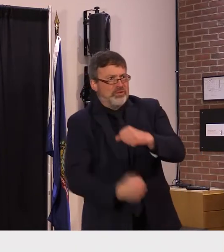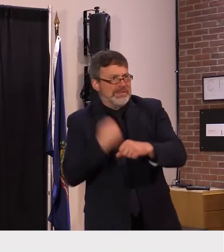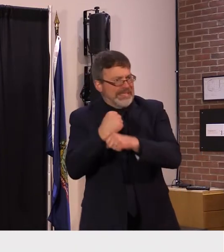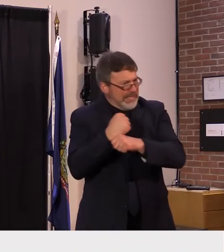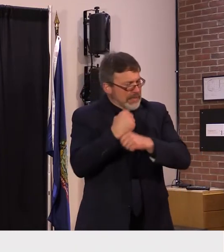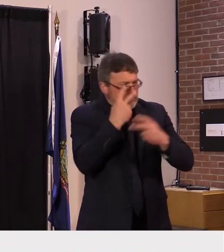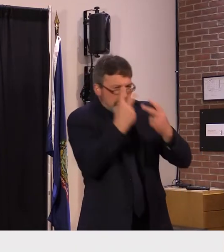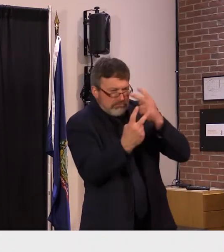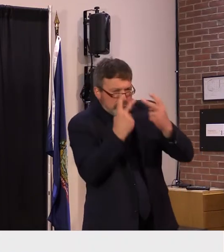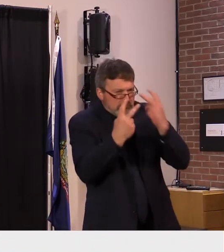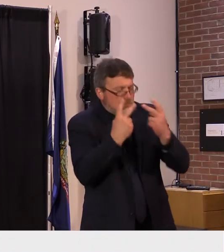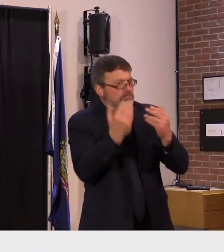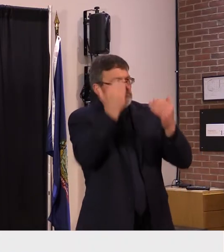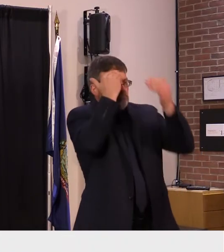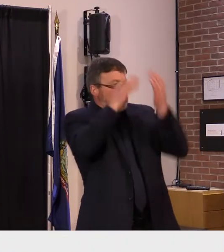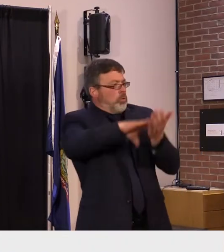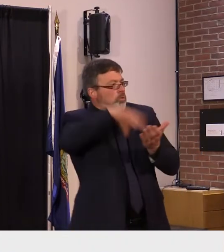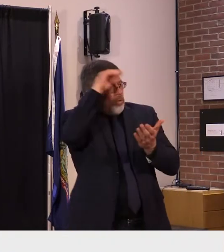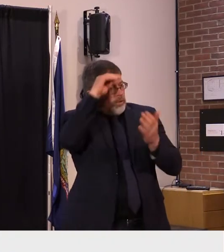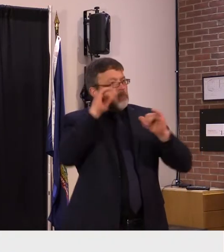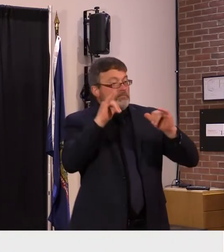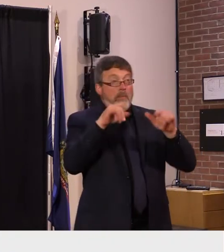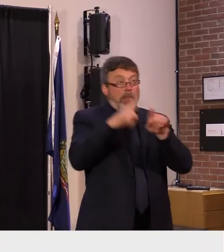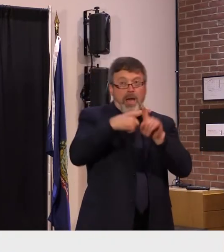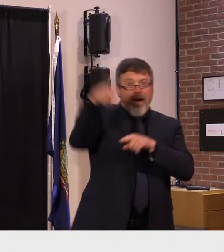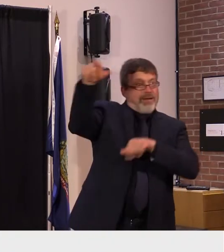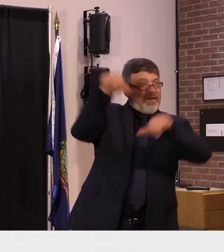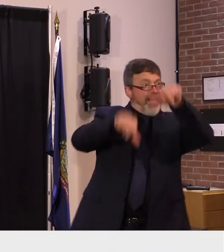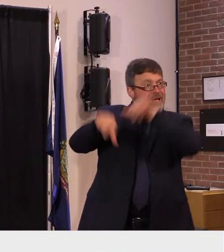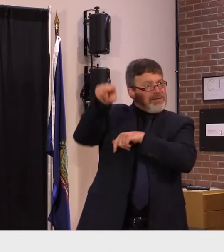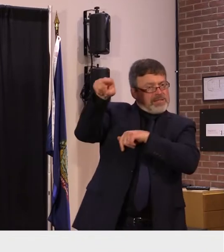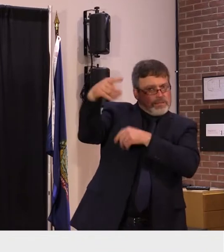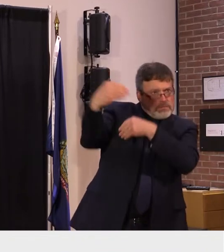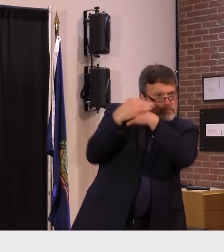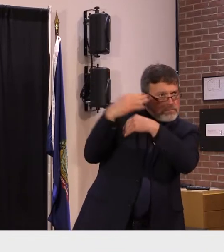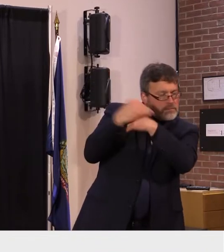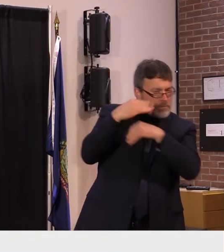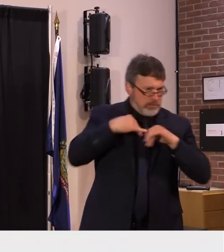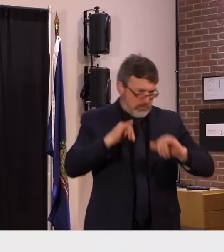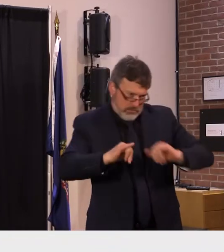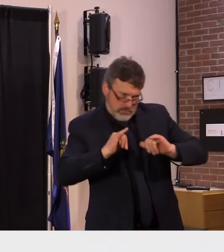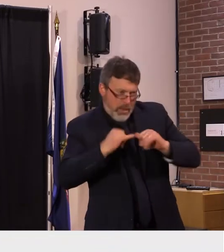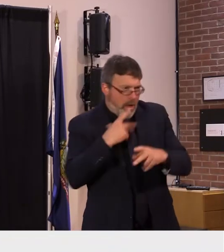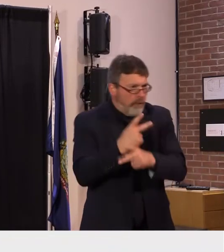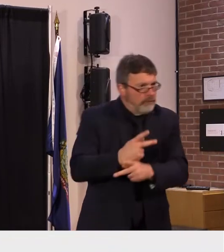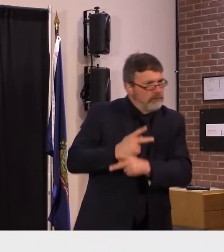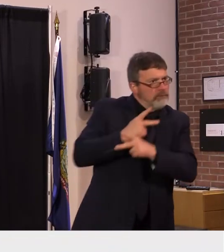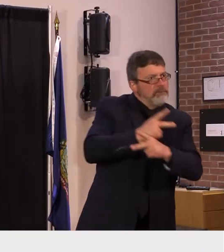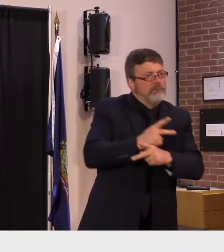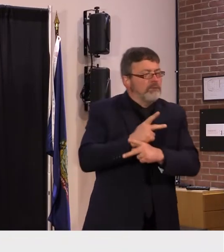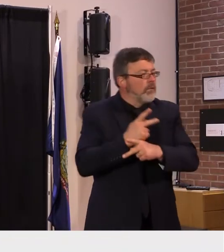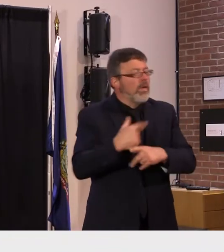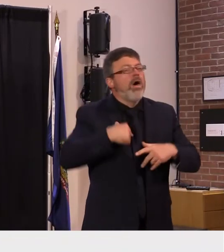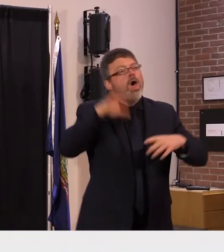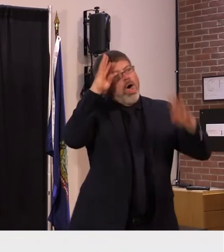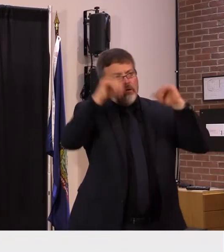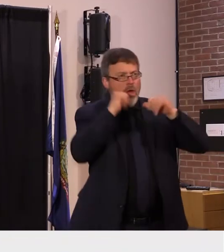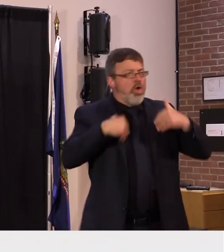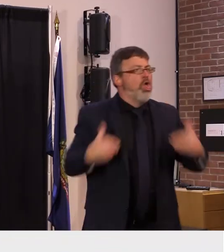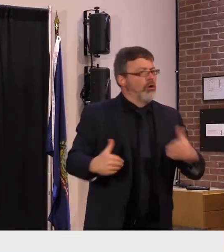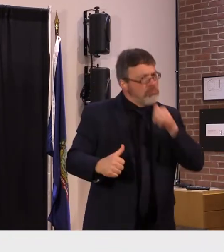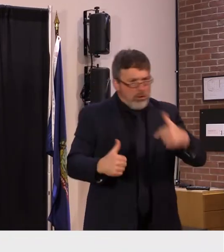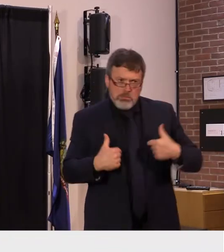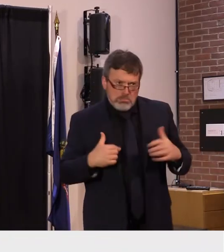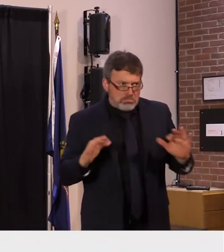we're expanding our focus beyond covid working to reverse some of the setbacks we've all experienced the